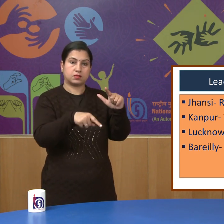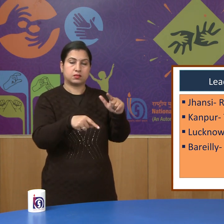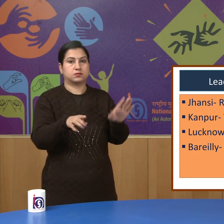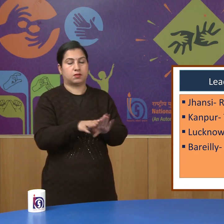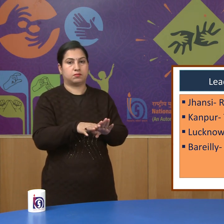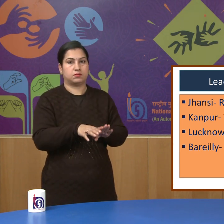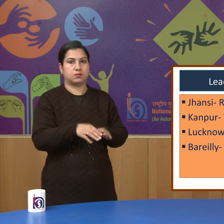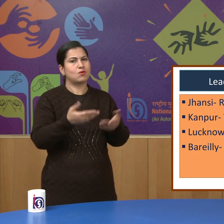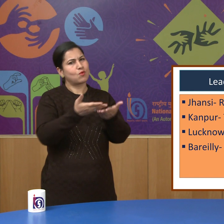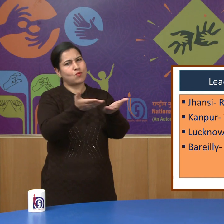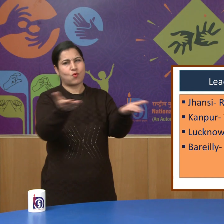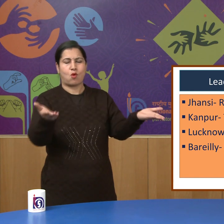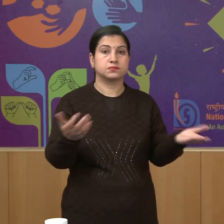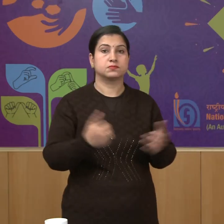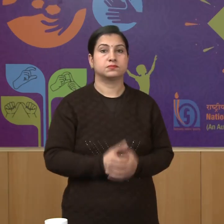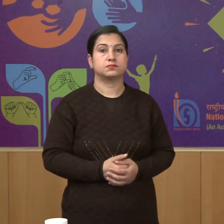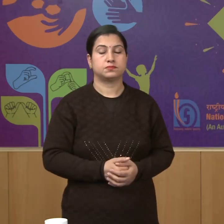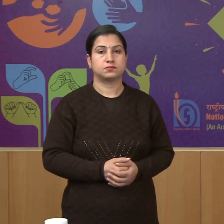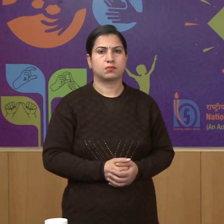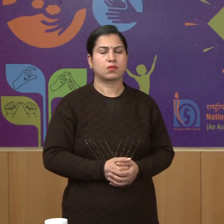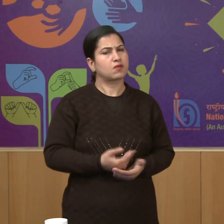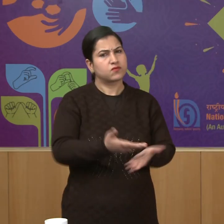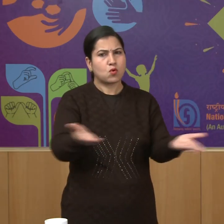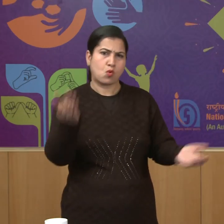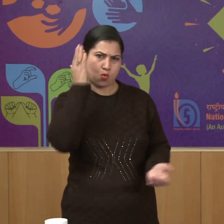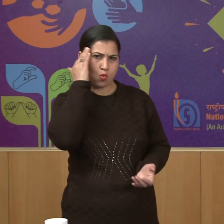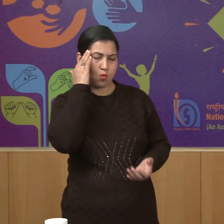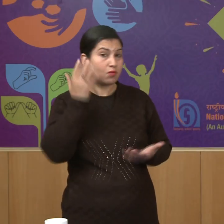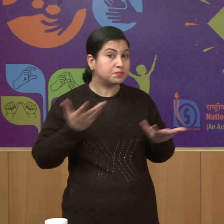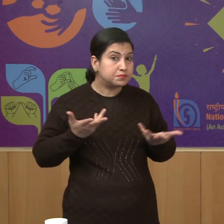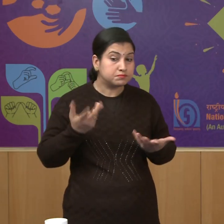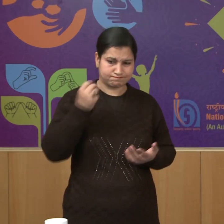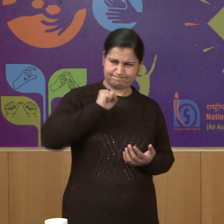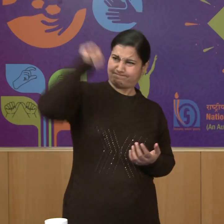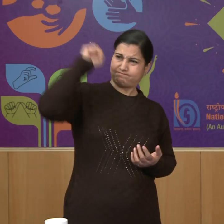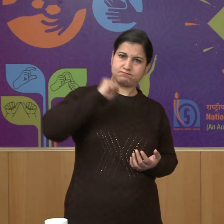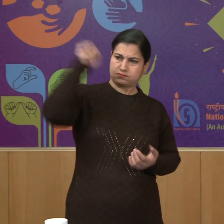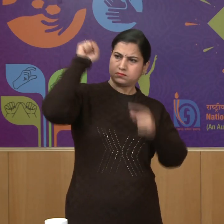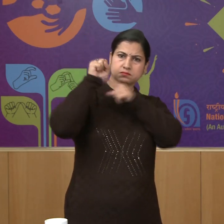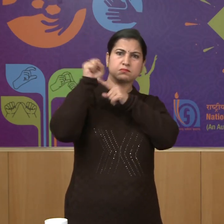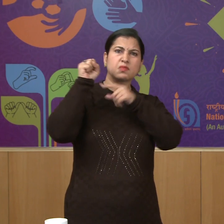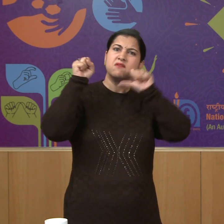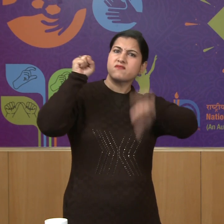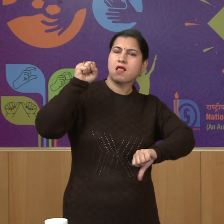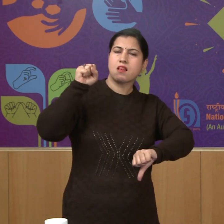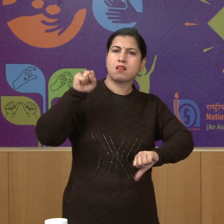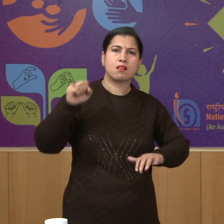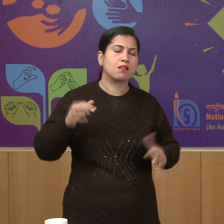Learners, we all know that the revolt failed to end